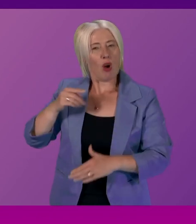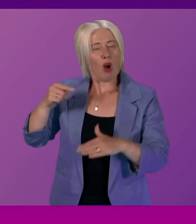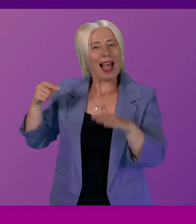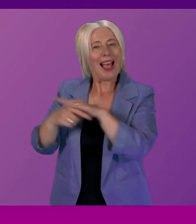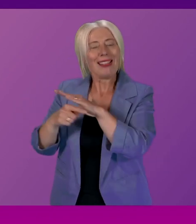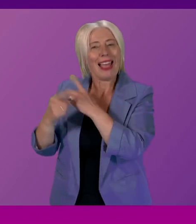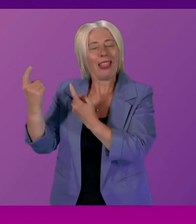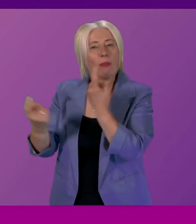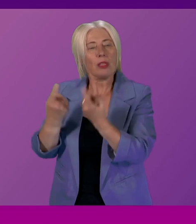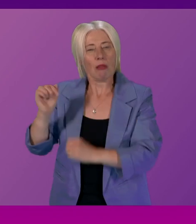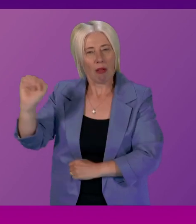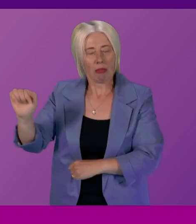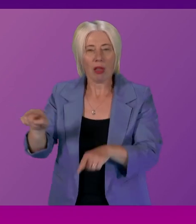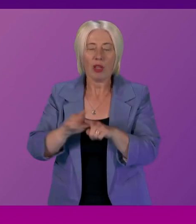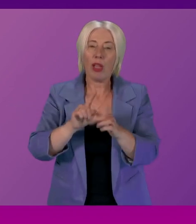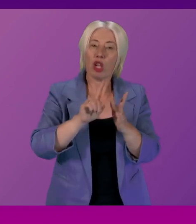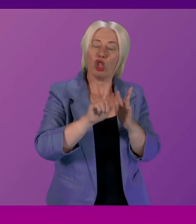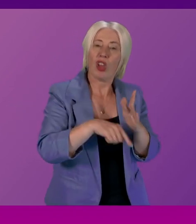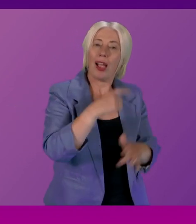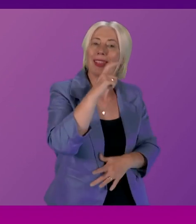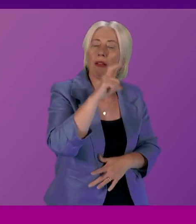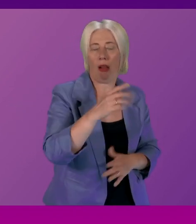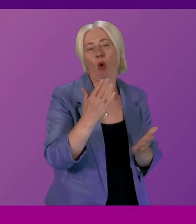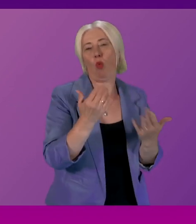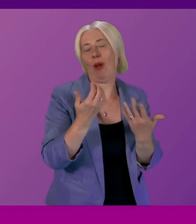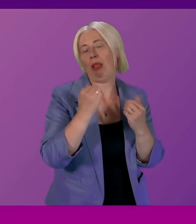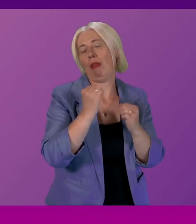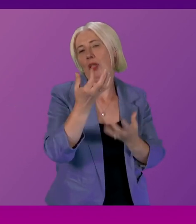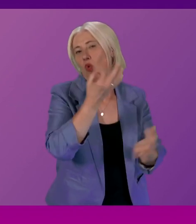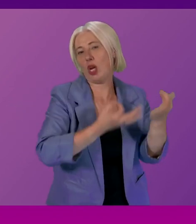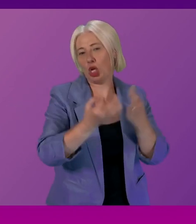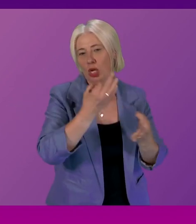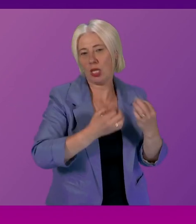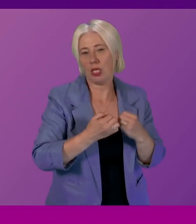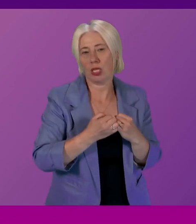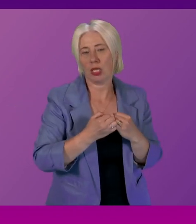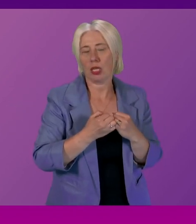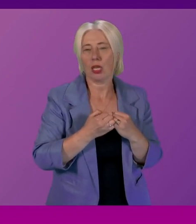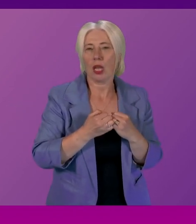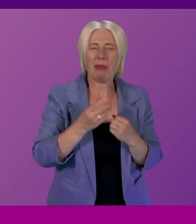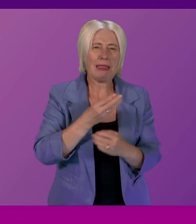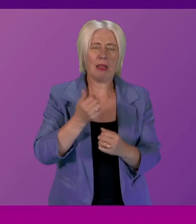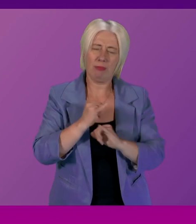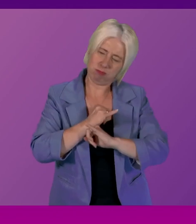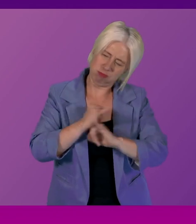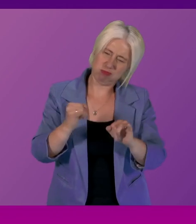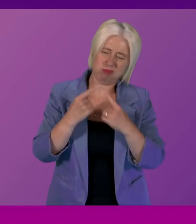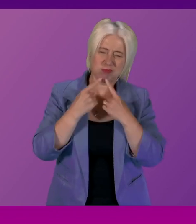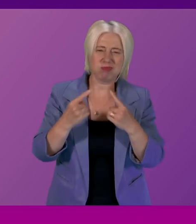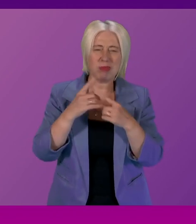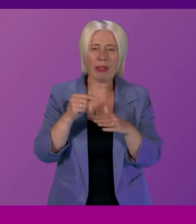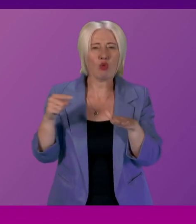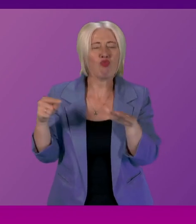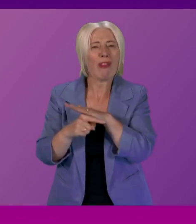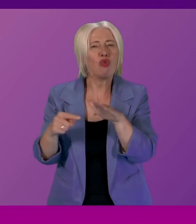that Jackson Carlyle's question is particularly welcome on the back of some dreadful commentary around refugees